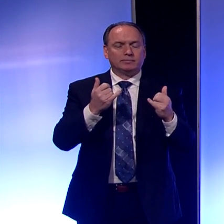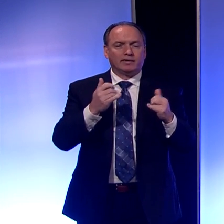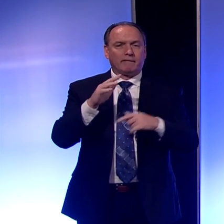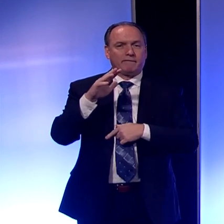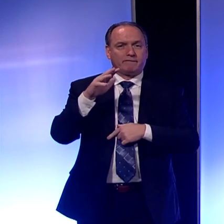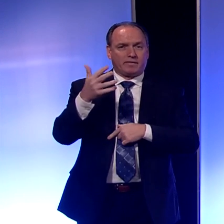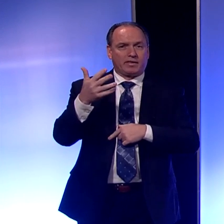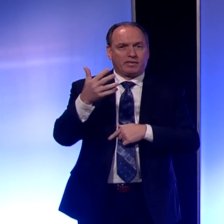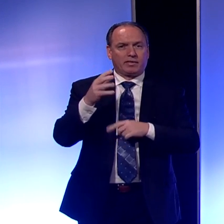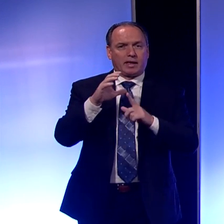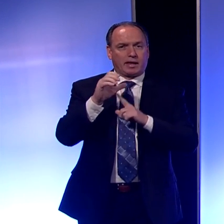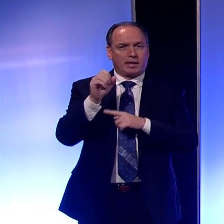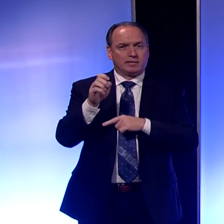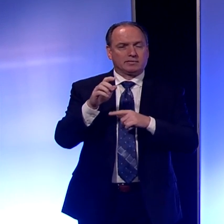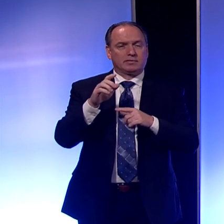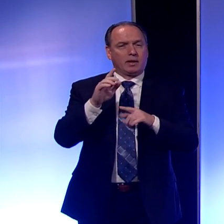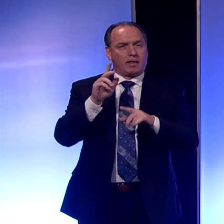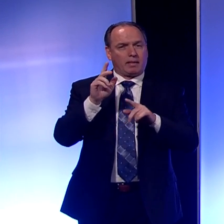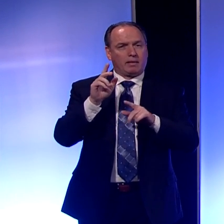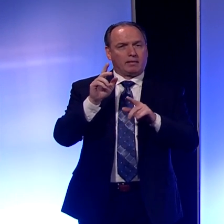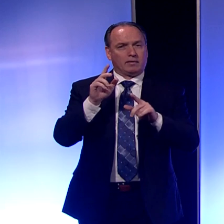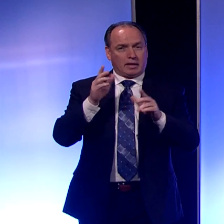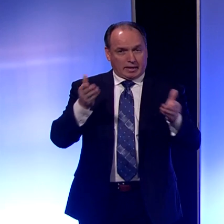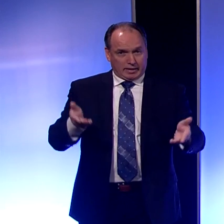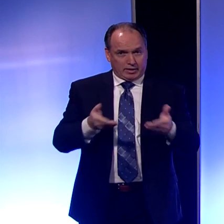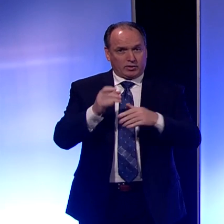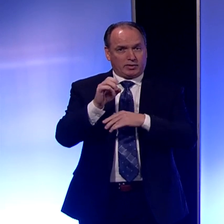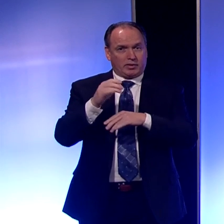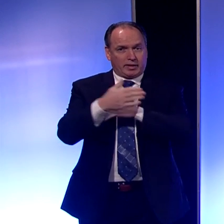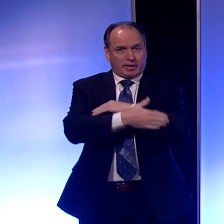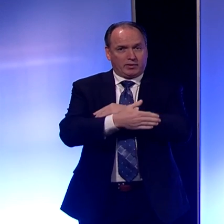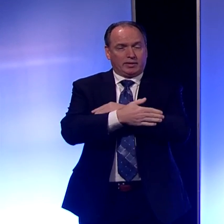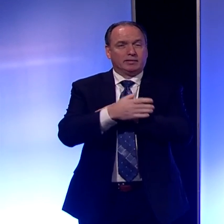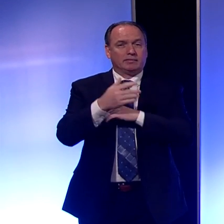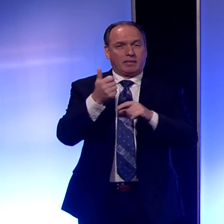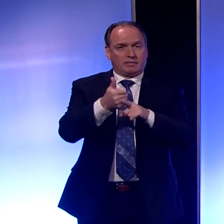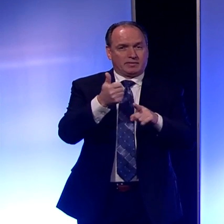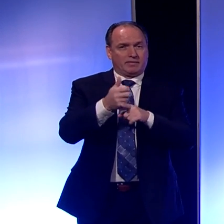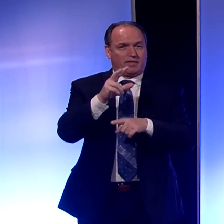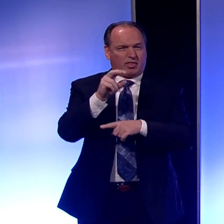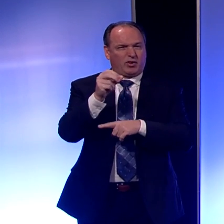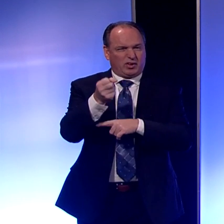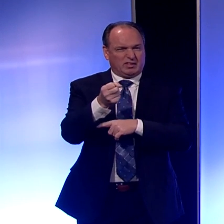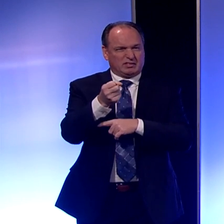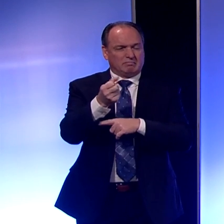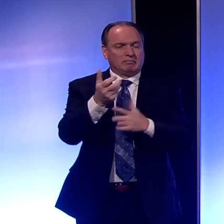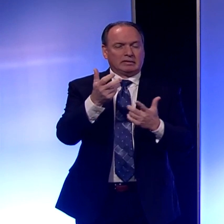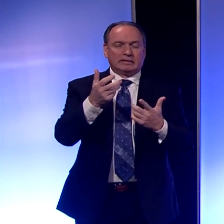is in their early 30s and they had recently traveled outside of Erie County.